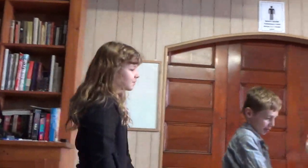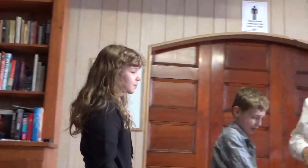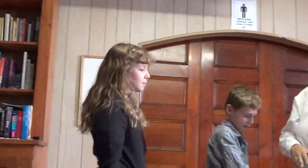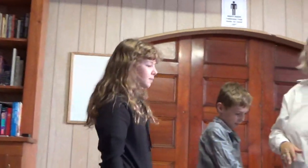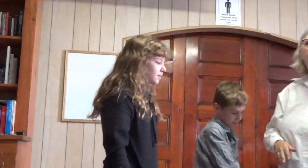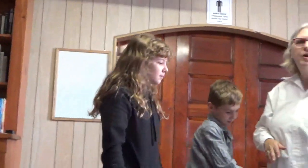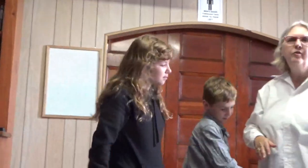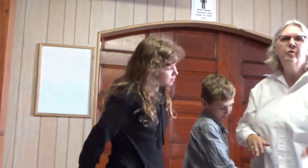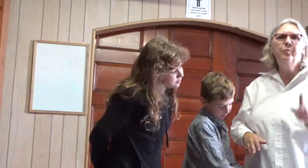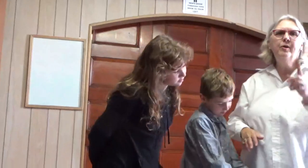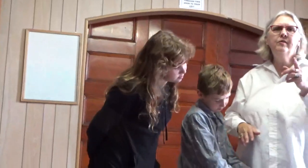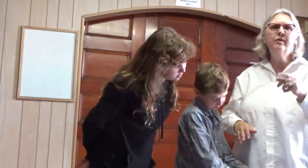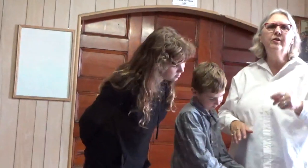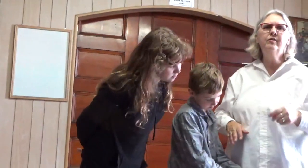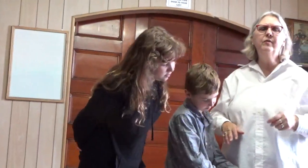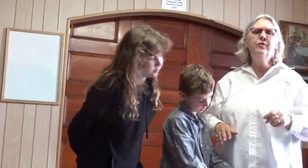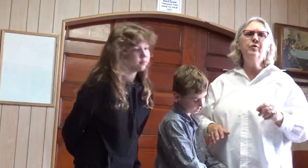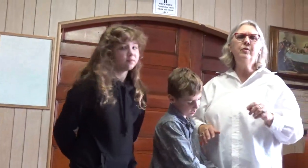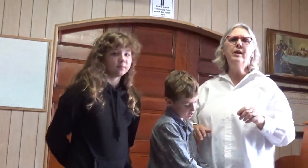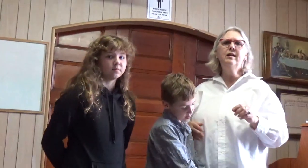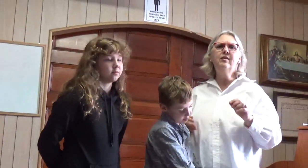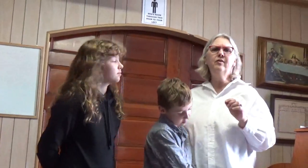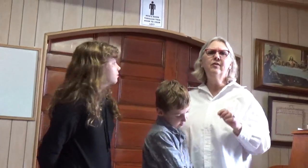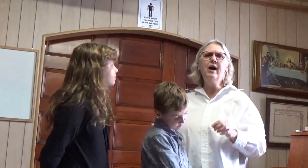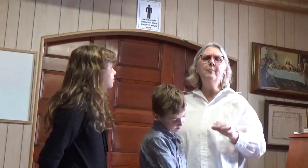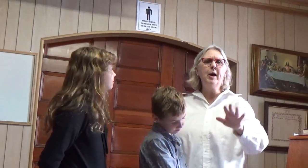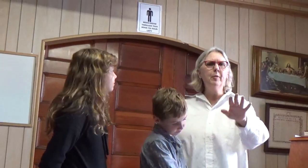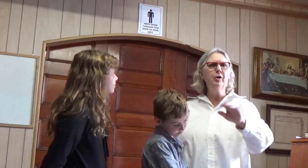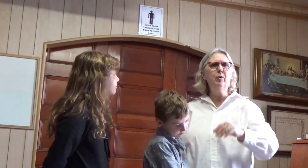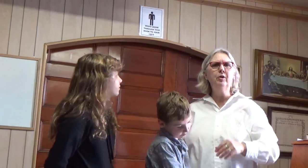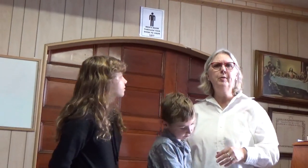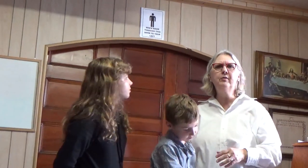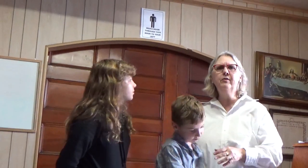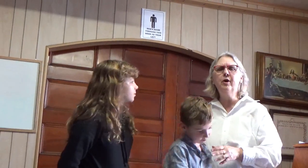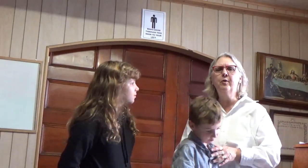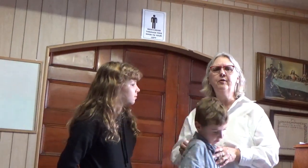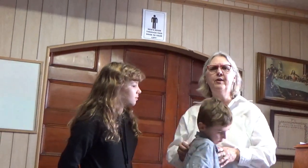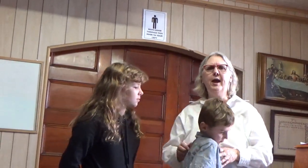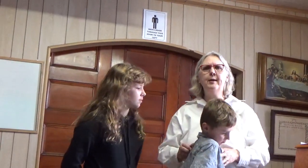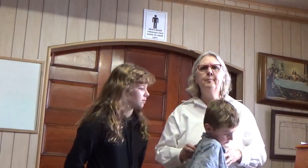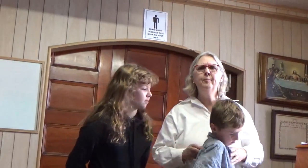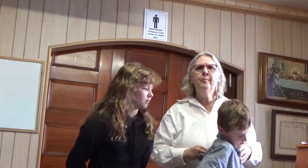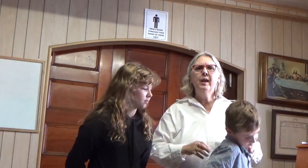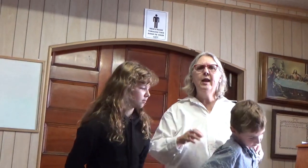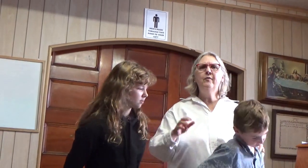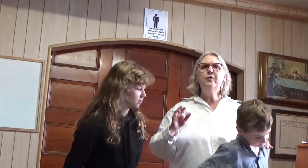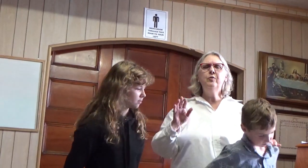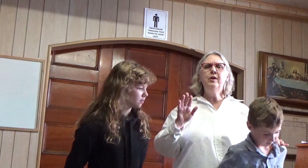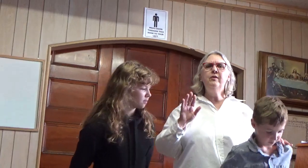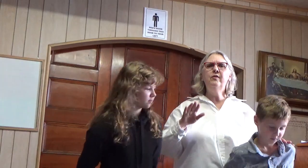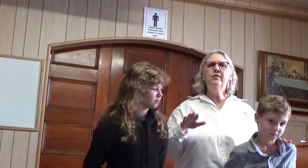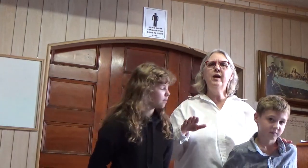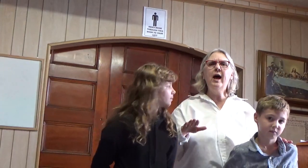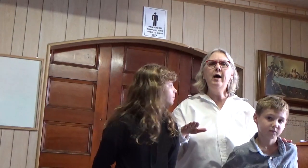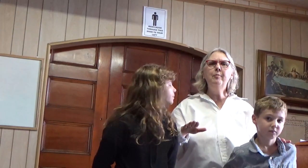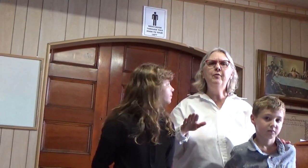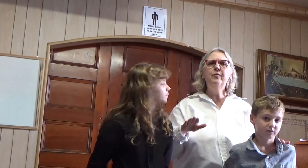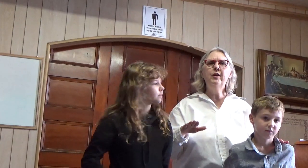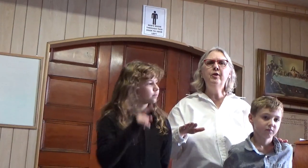tougher. So boys and girls, if you need to stop. I'm going to go a little bit slower today. If you need to stop the film